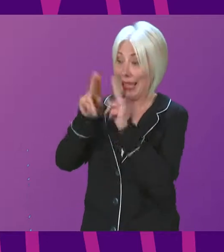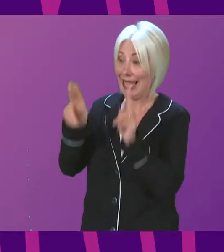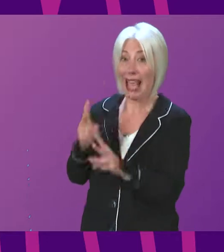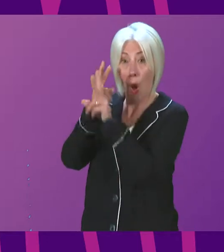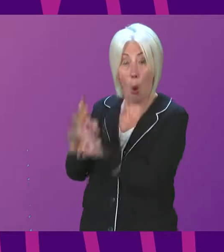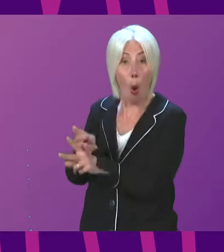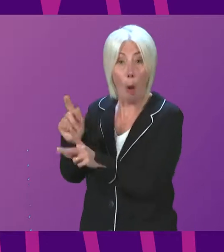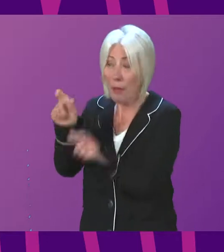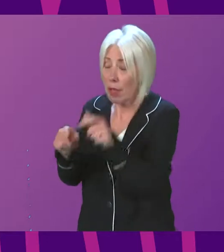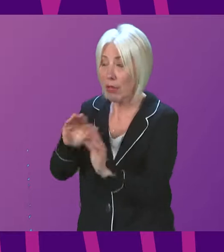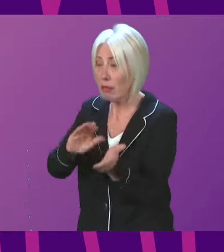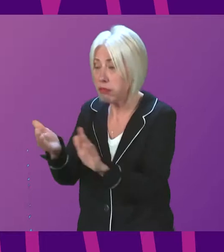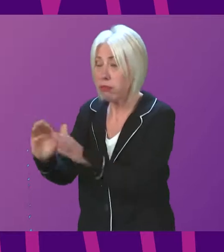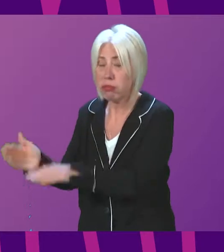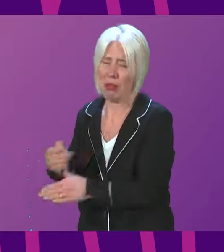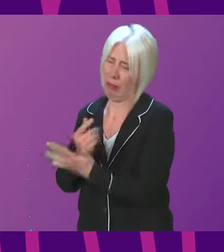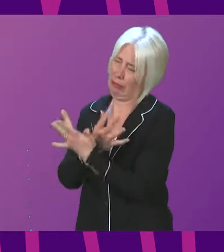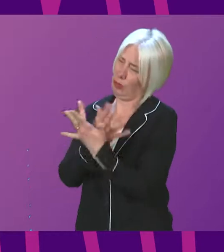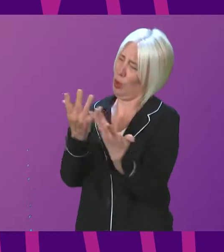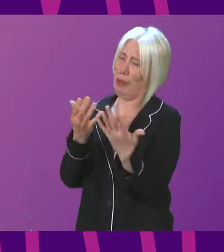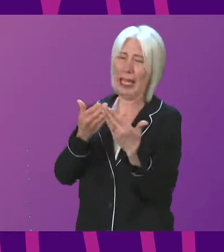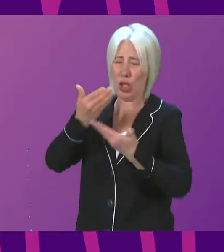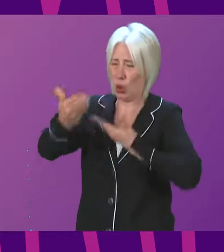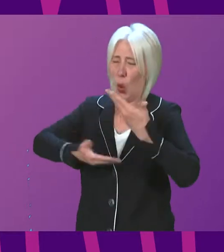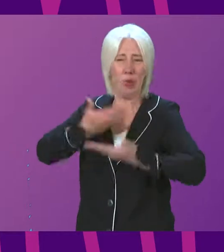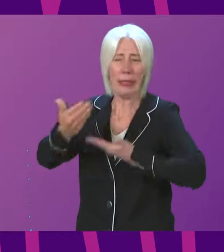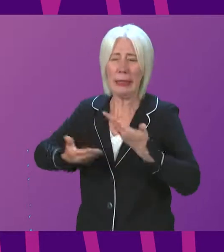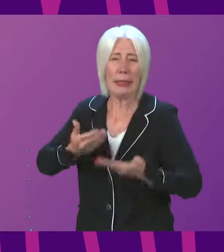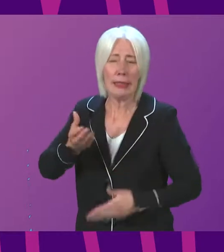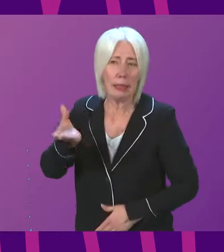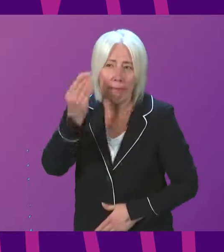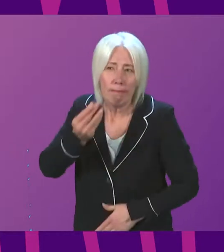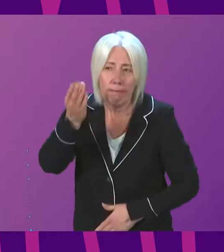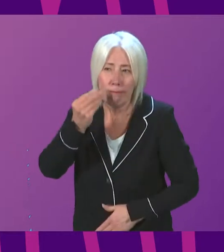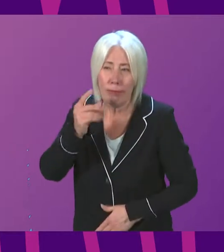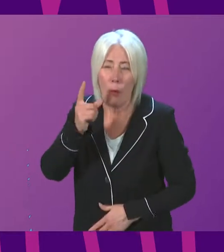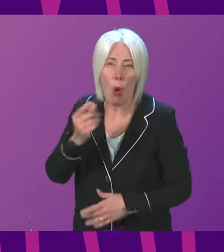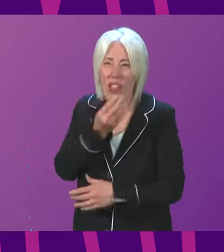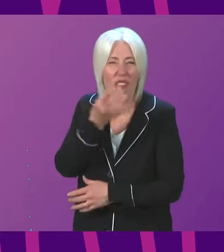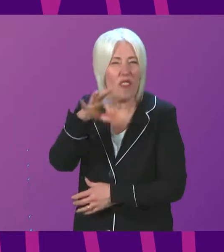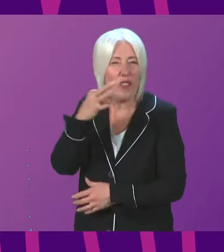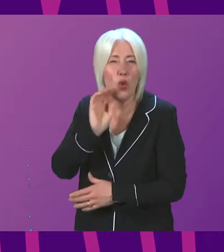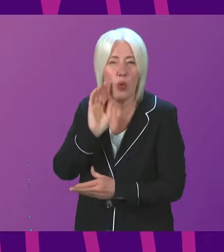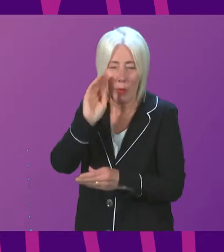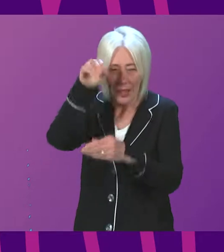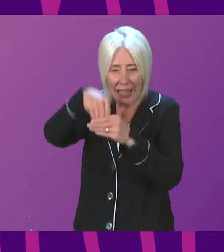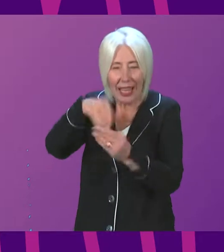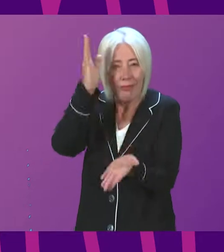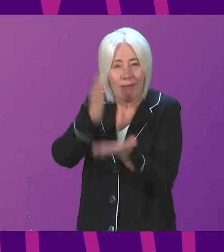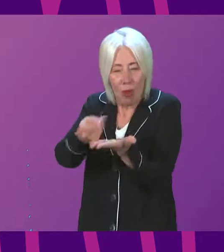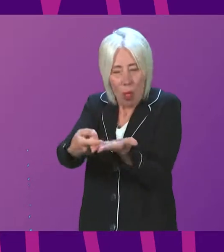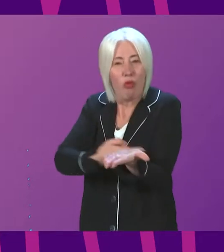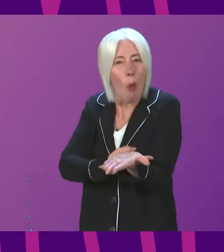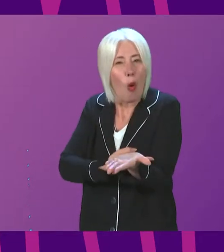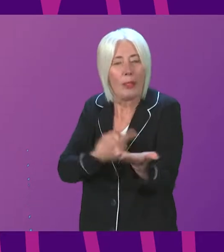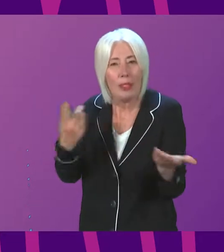are so many stories in that listening exercise that only a tiny fraction will make it into an overall report. So can I ask the Deputy First